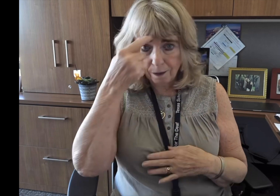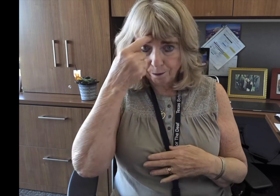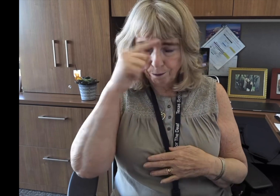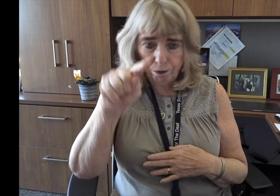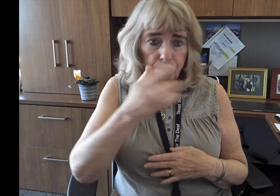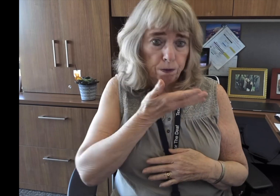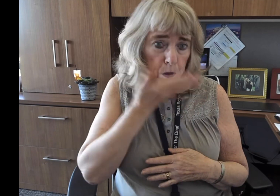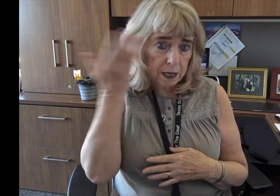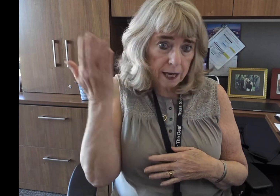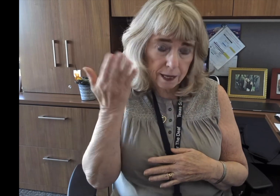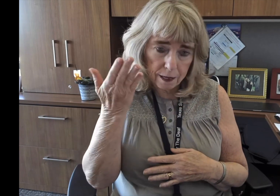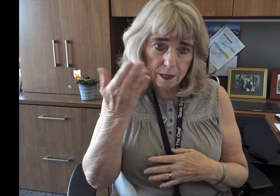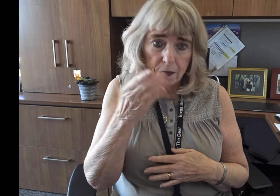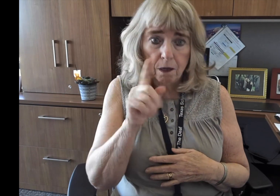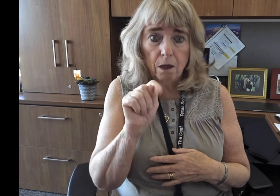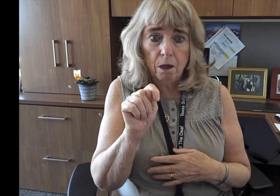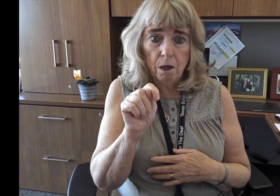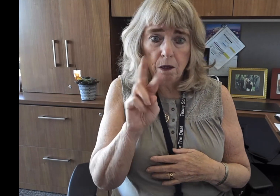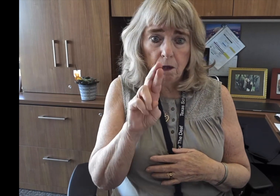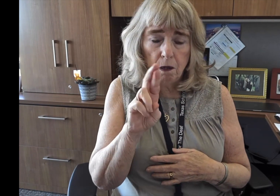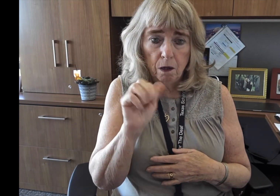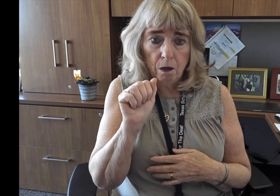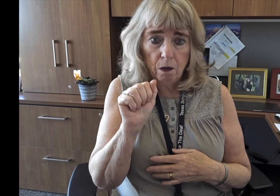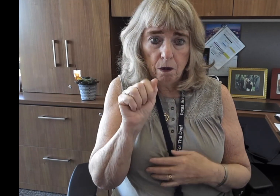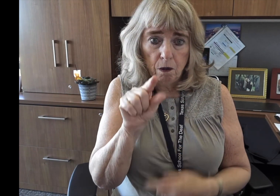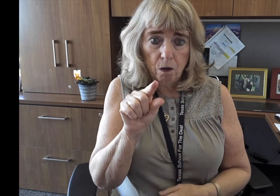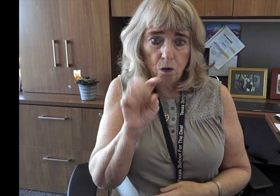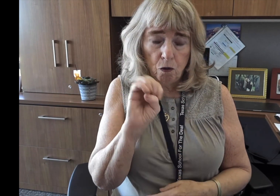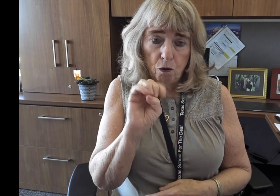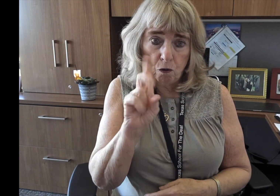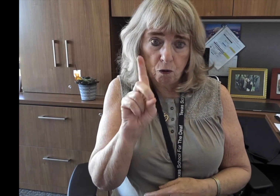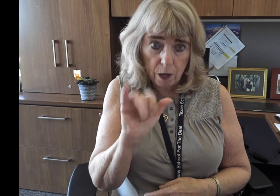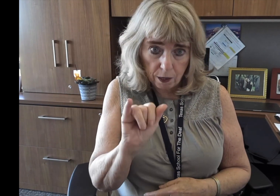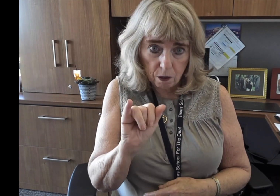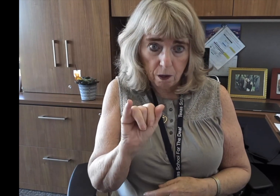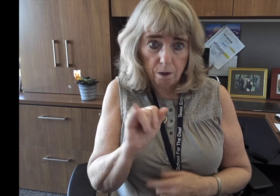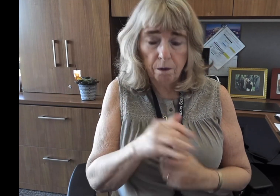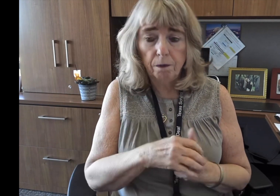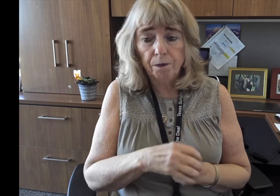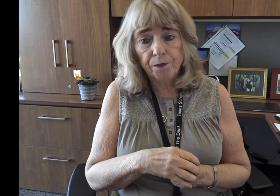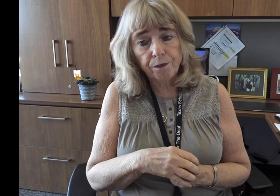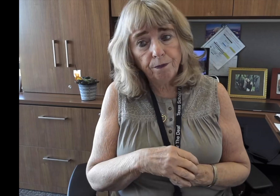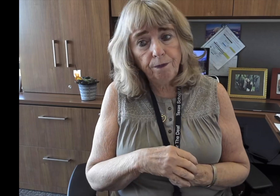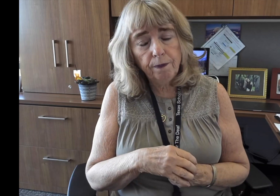staff that did not survive this senseless tragedy.